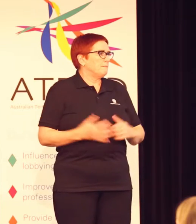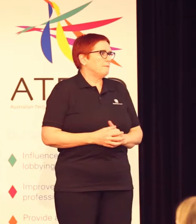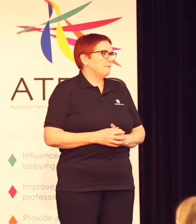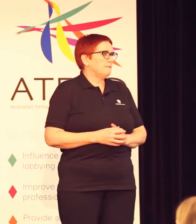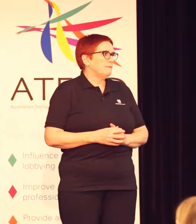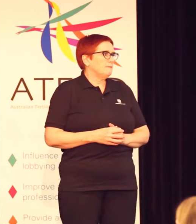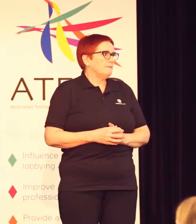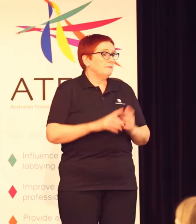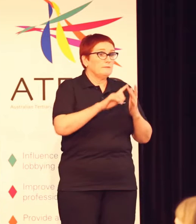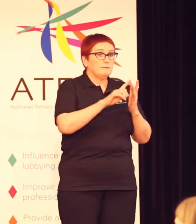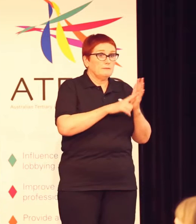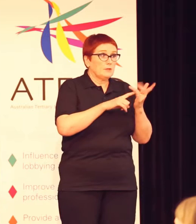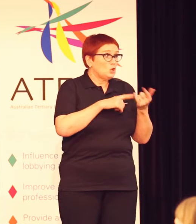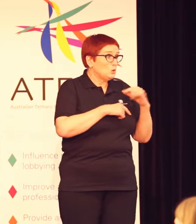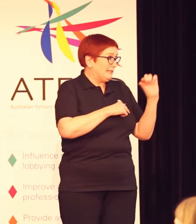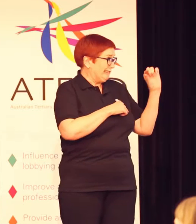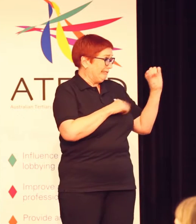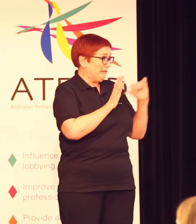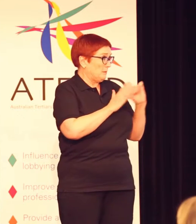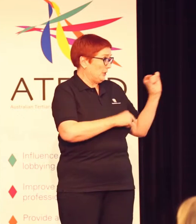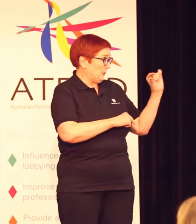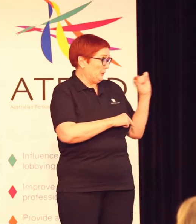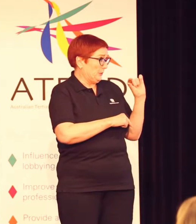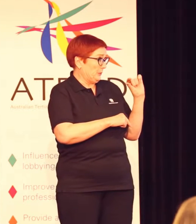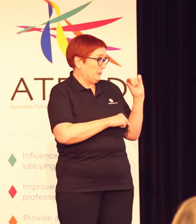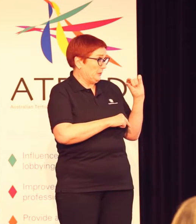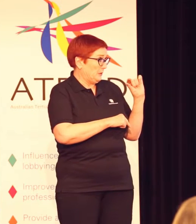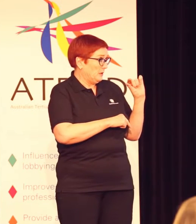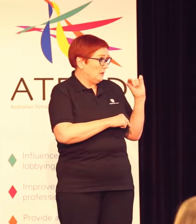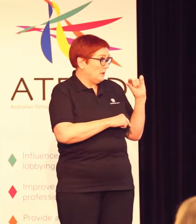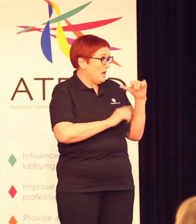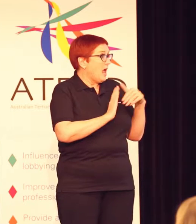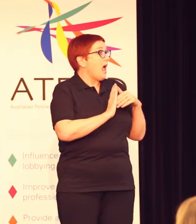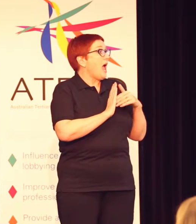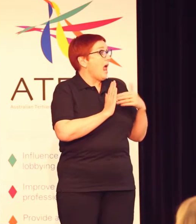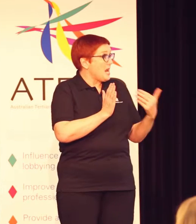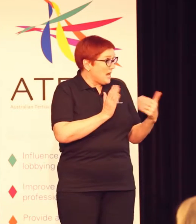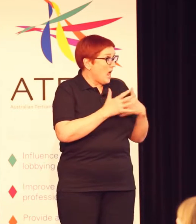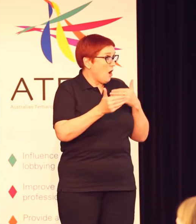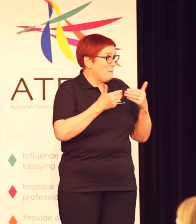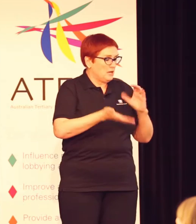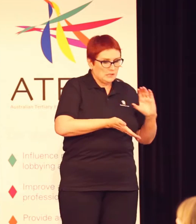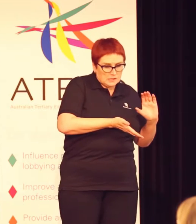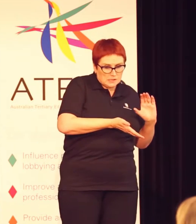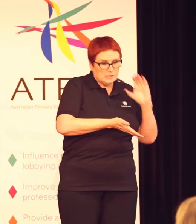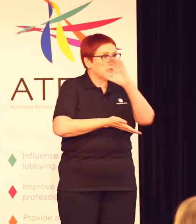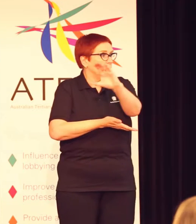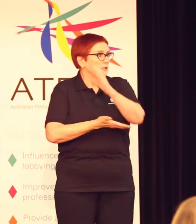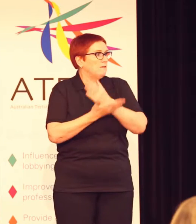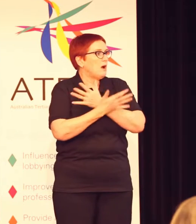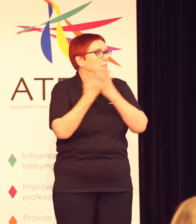I've taken Julie's little budget and I'm now gifting a big budget on a big project,